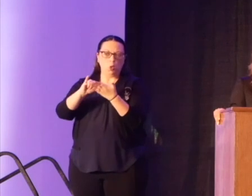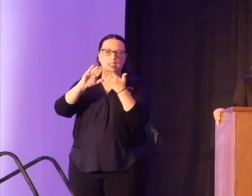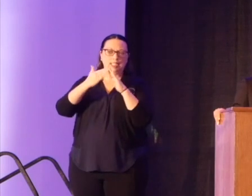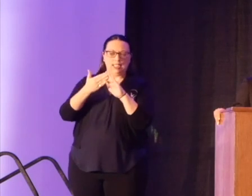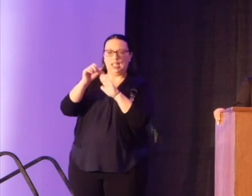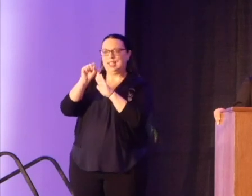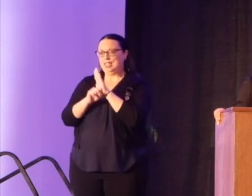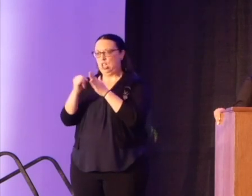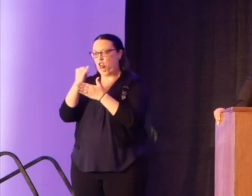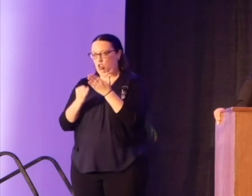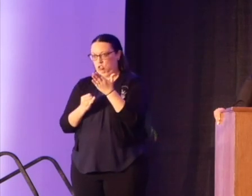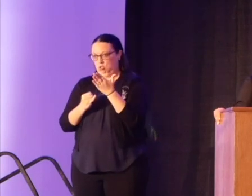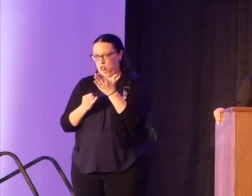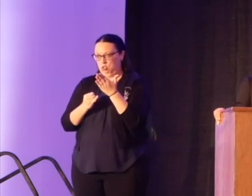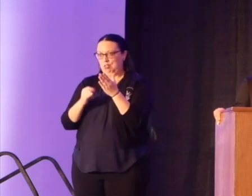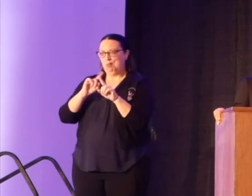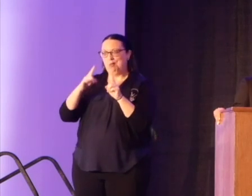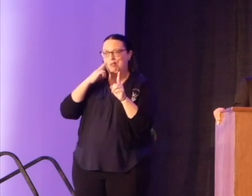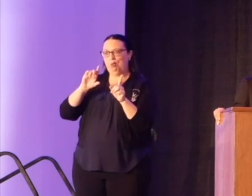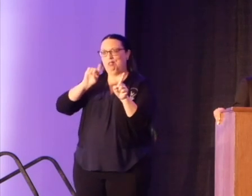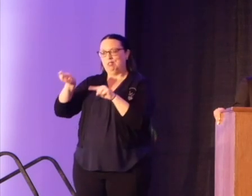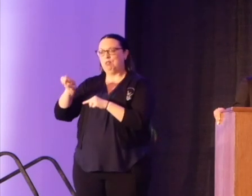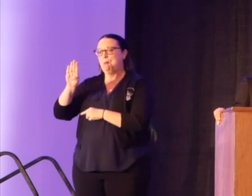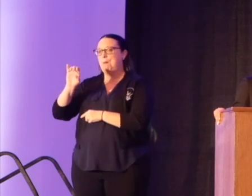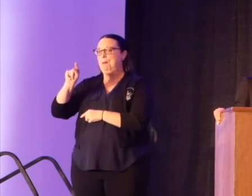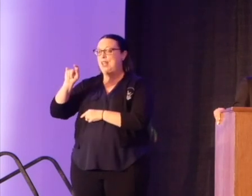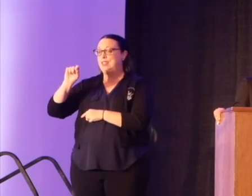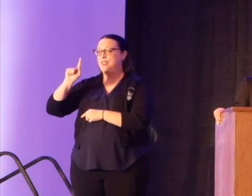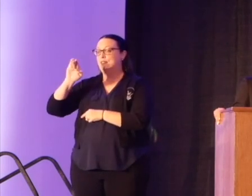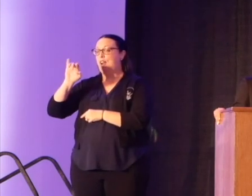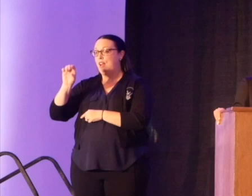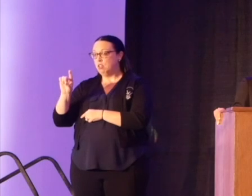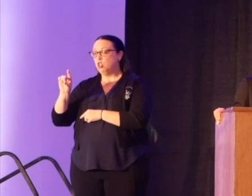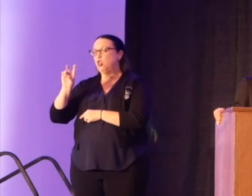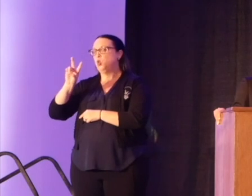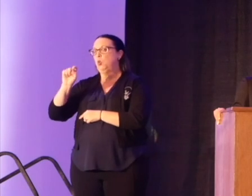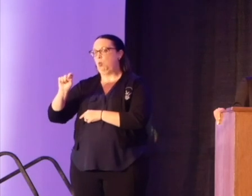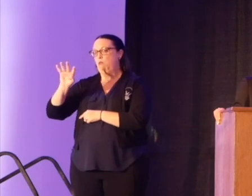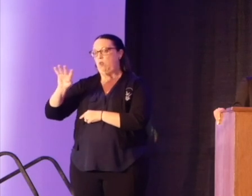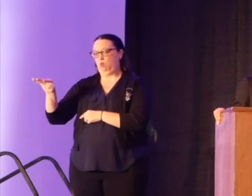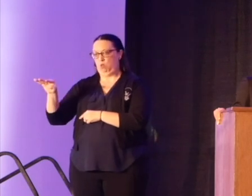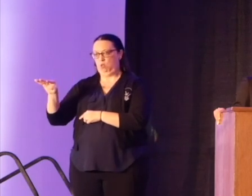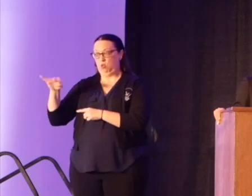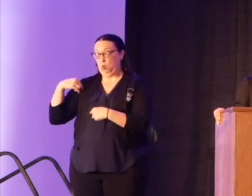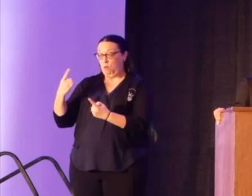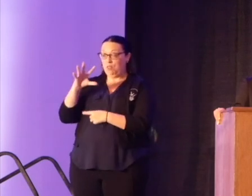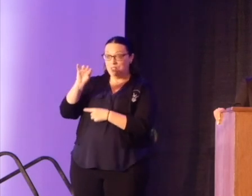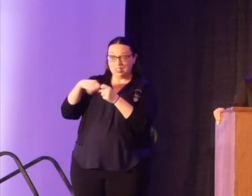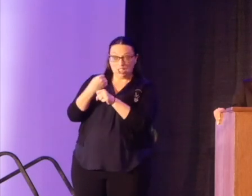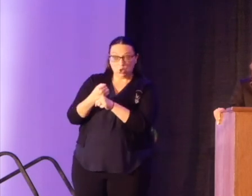For Bed-Stuy, was $2.44. So over 50 years, that is a $3